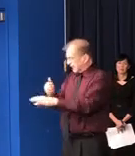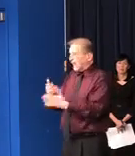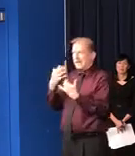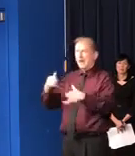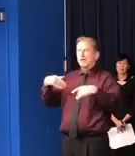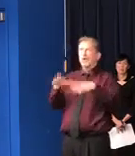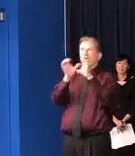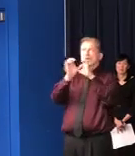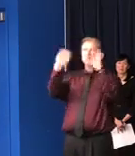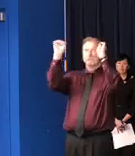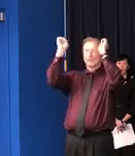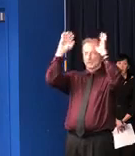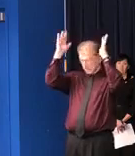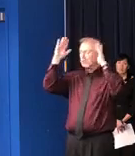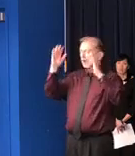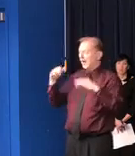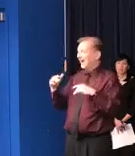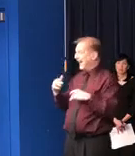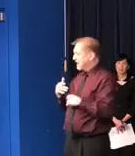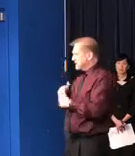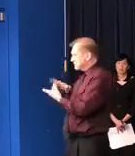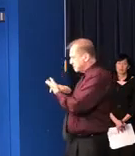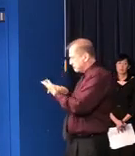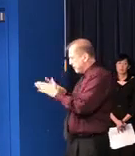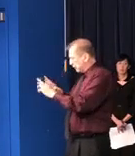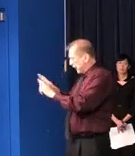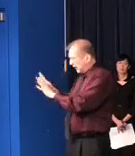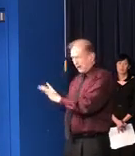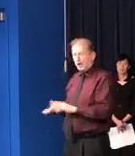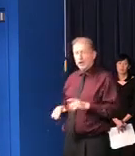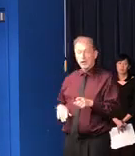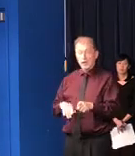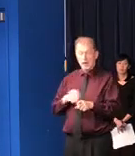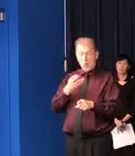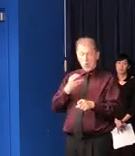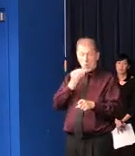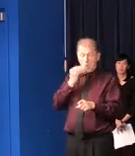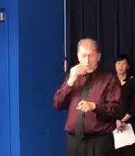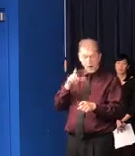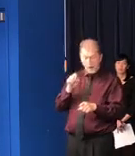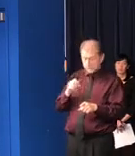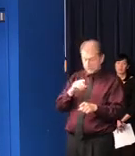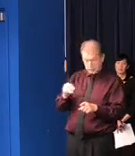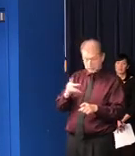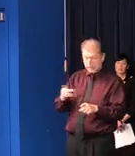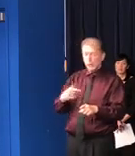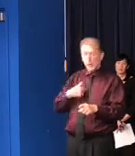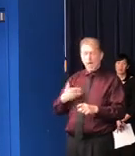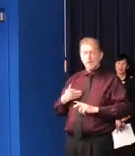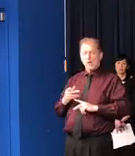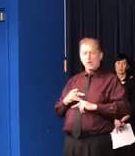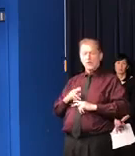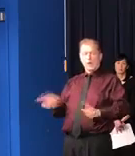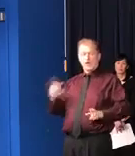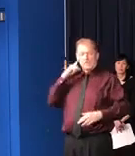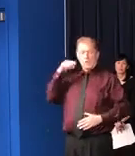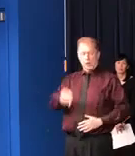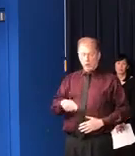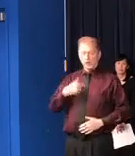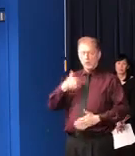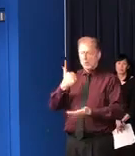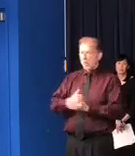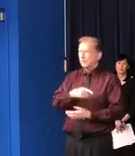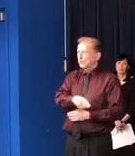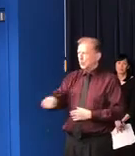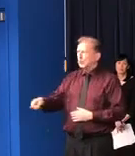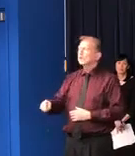now we're, you know, we're trying to make sure that we're doing everything that we can for every resident of the state. It's the right thing to do. We're going to continue